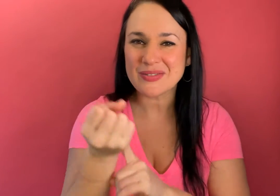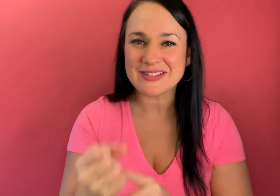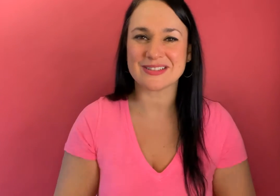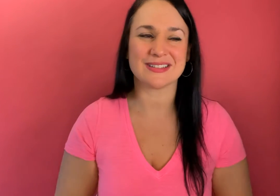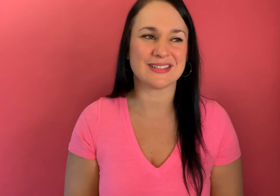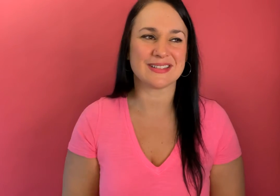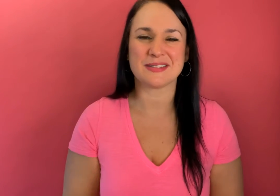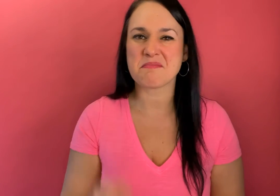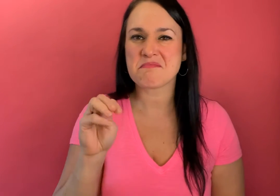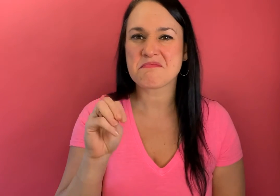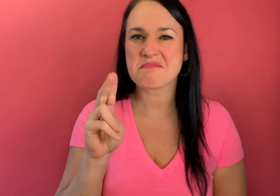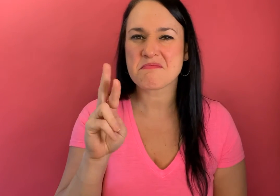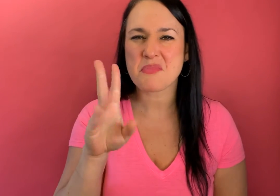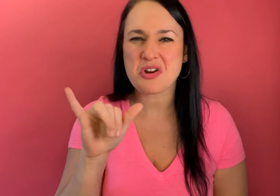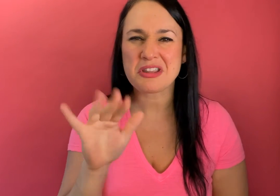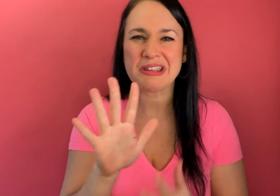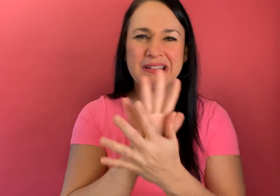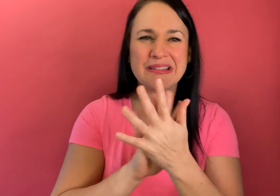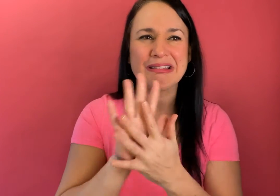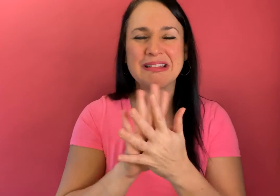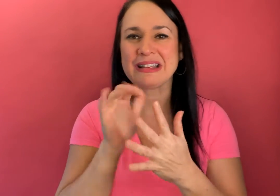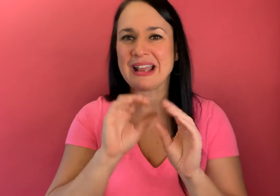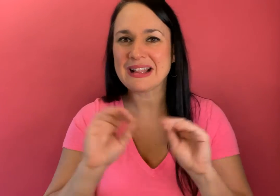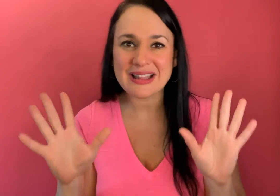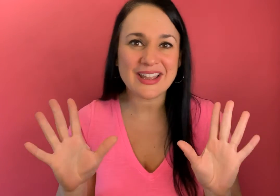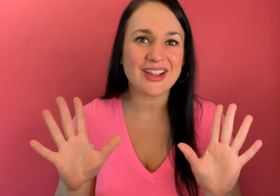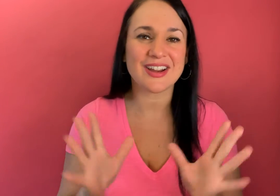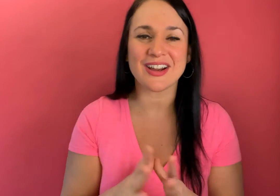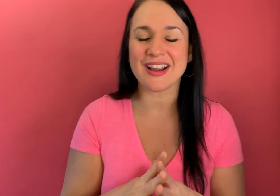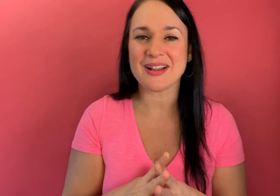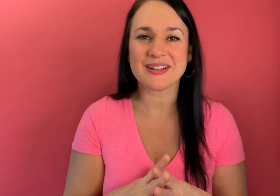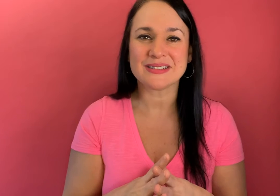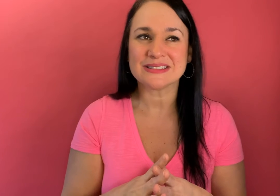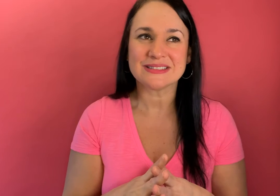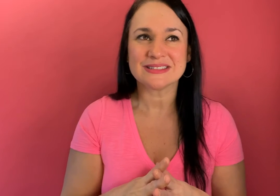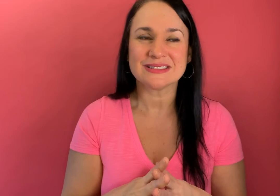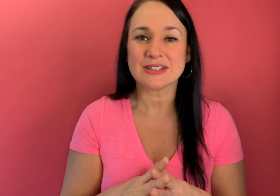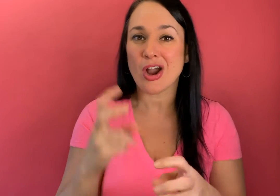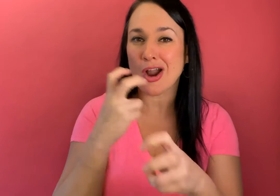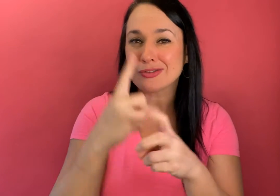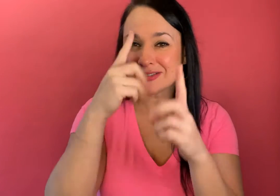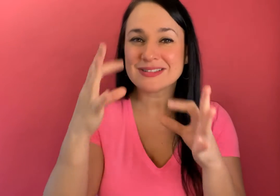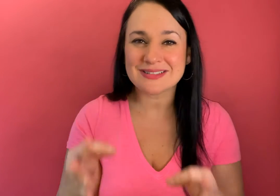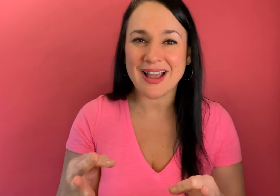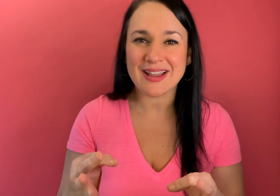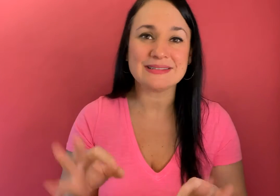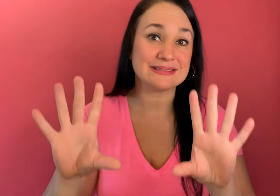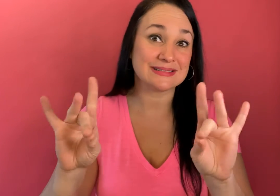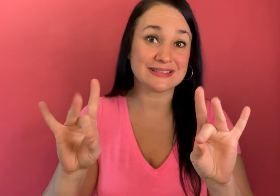a sticky situation or it's murky it's a situation that's not clear or clarified um just hard to make a